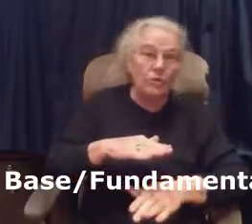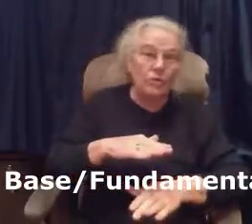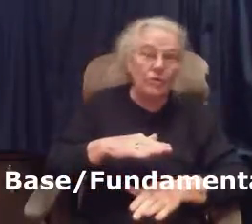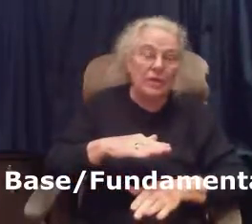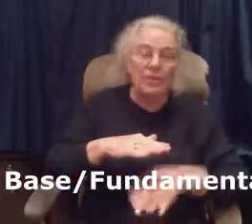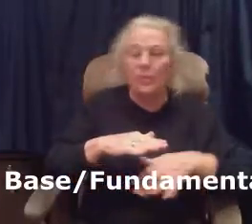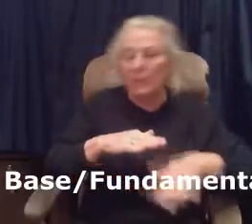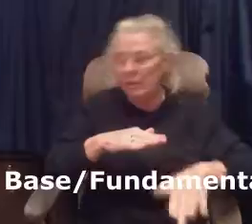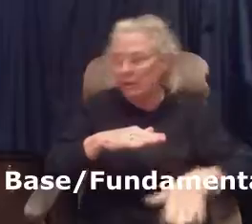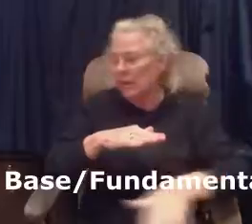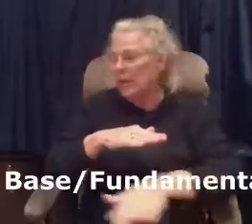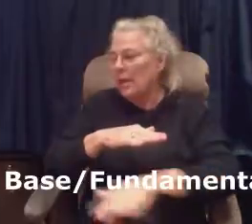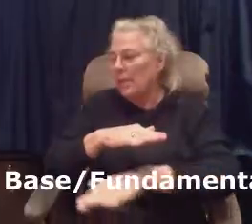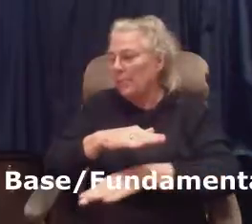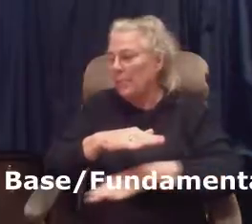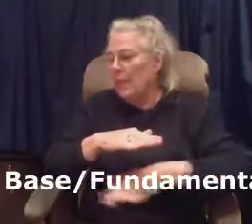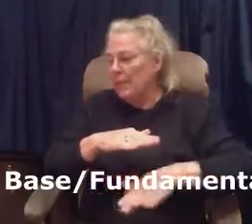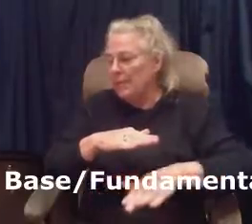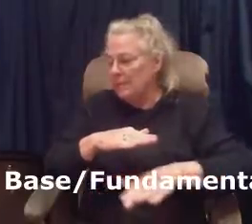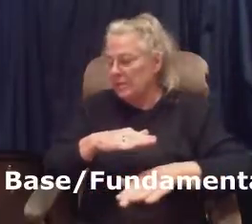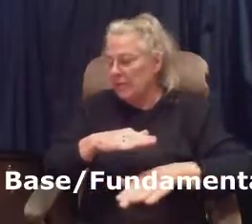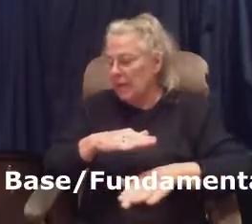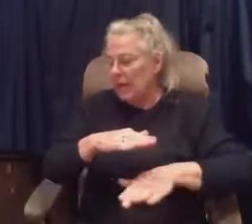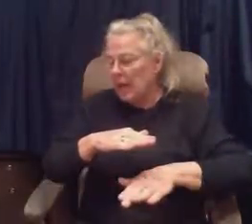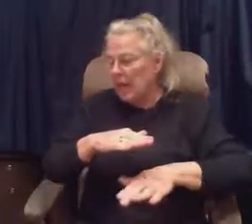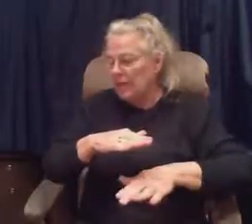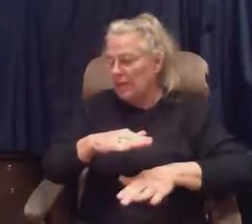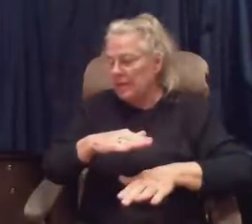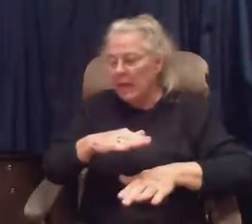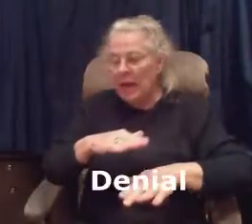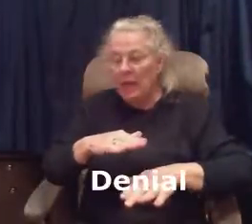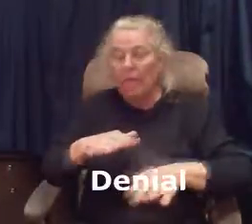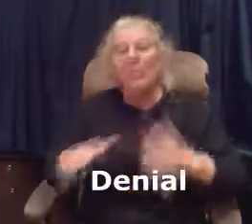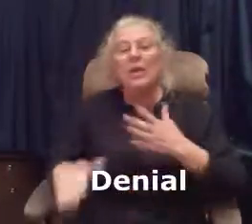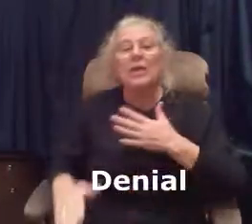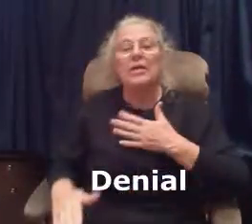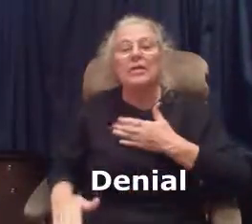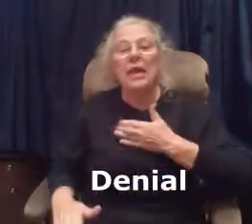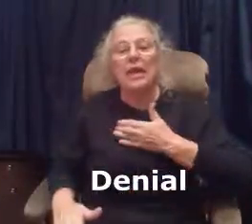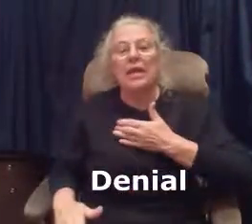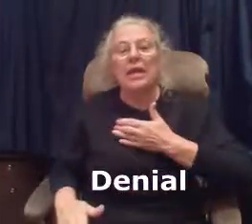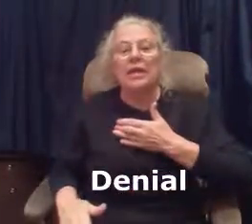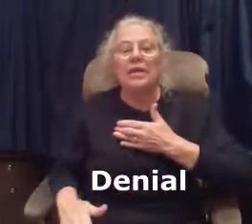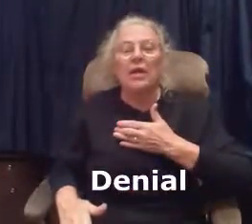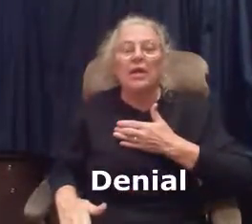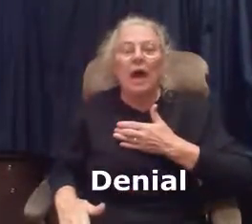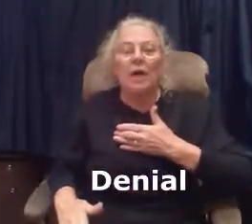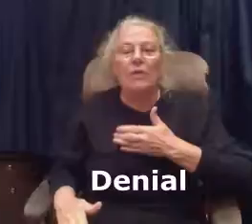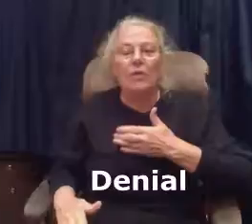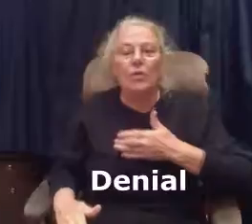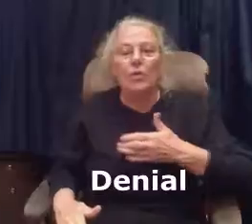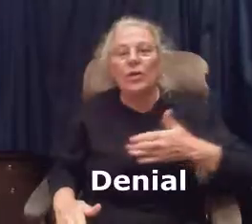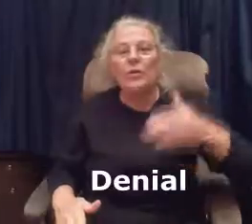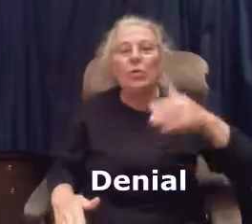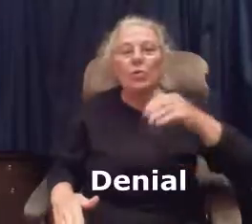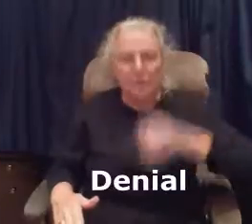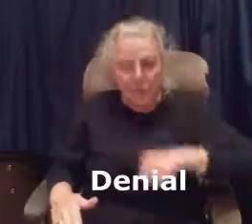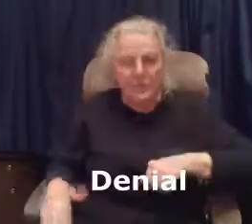the rest of the building. Base. Base. And denial. Take it and you're going to go thumbs